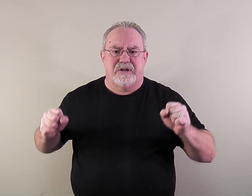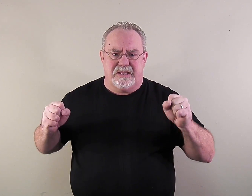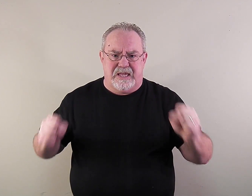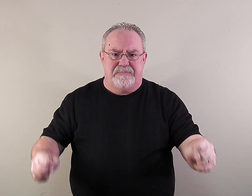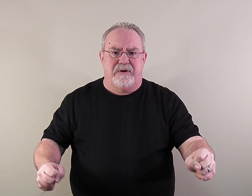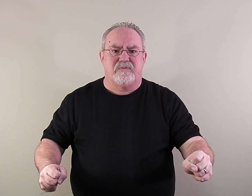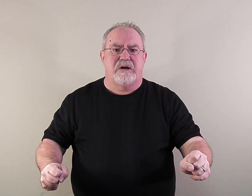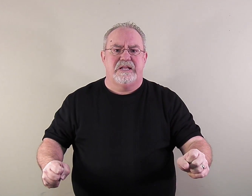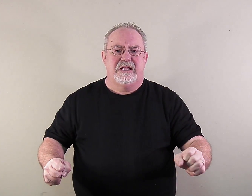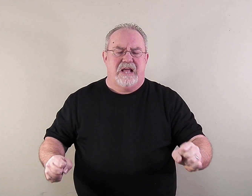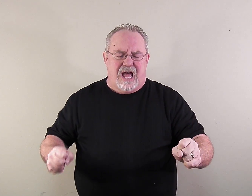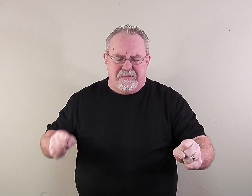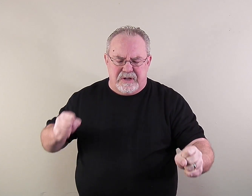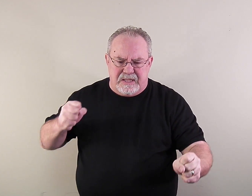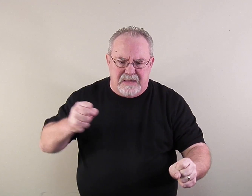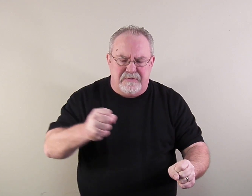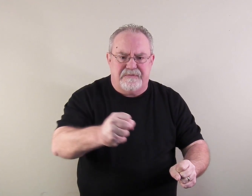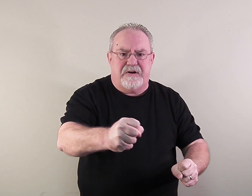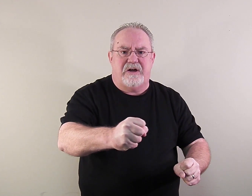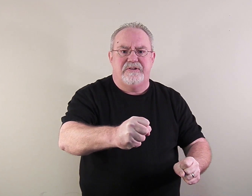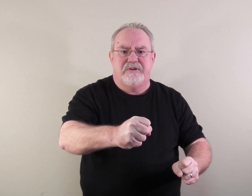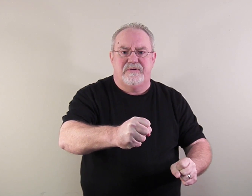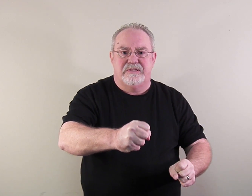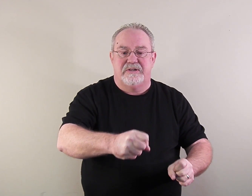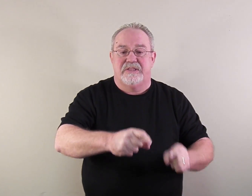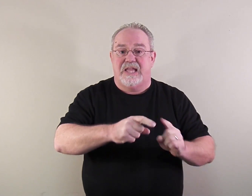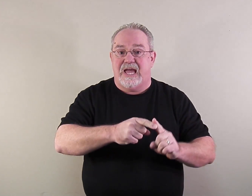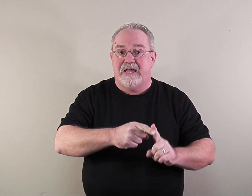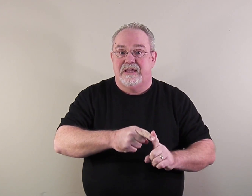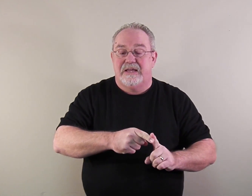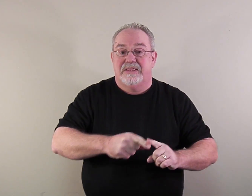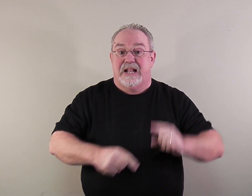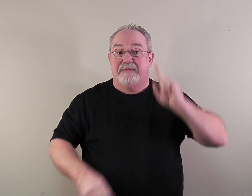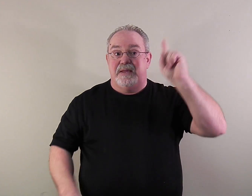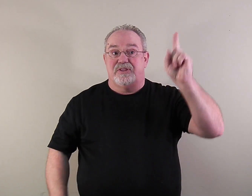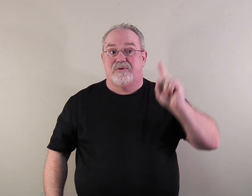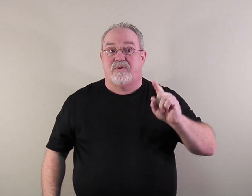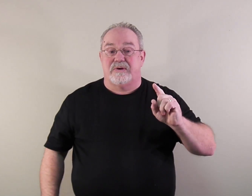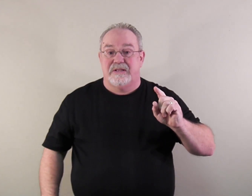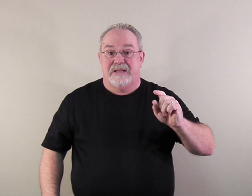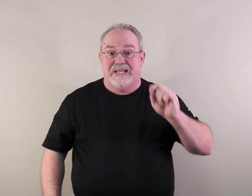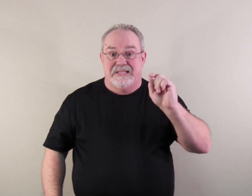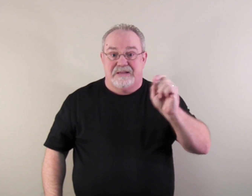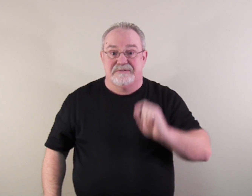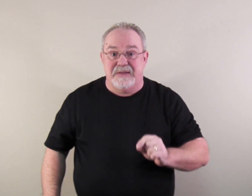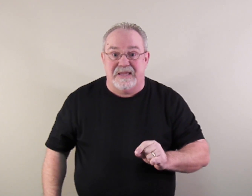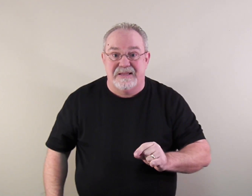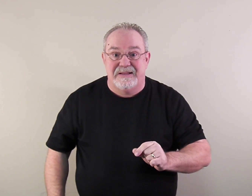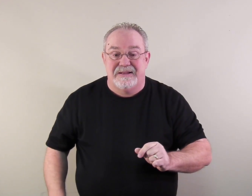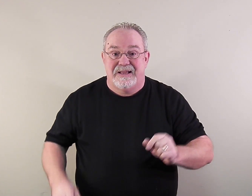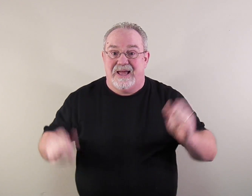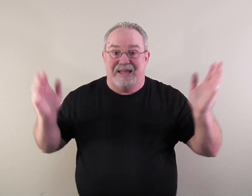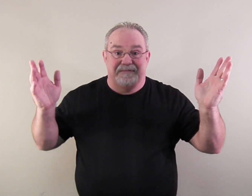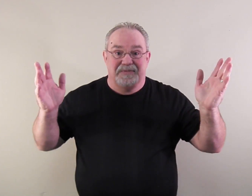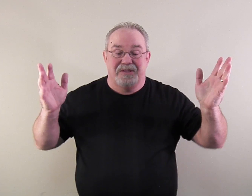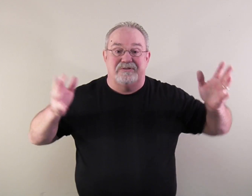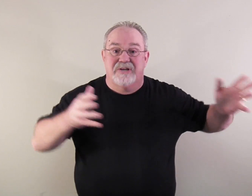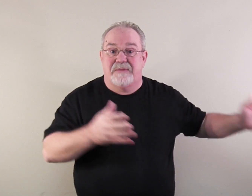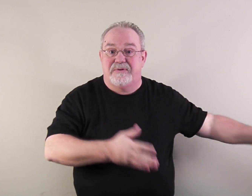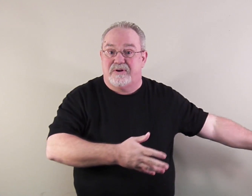going to keep on running. I'm going to keep on following you until the day that I meet the Lord. And he tells me, hey, your job on